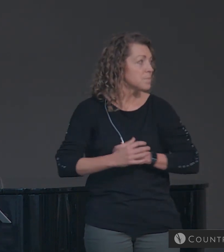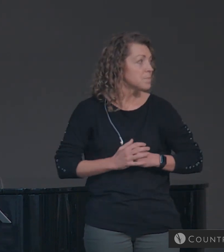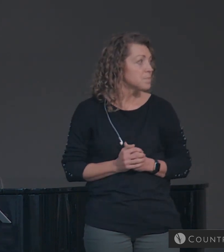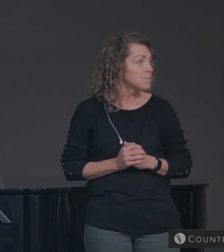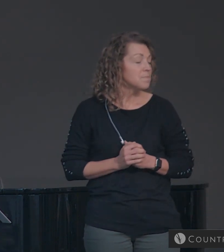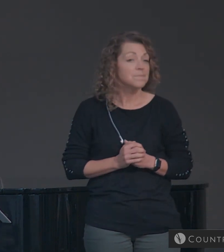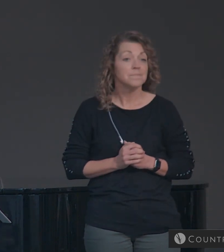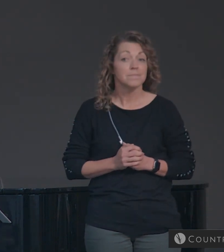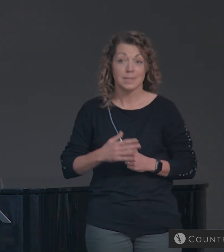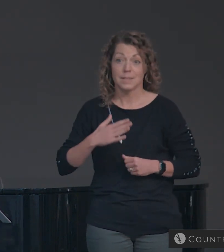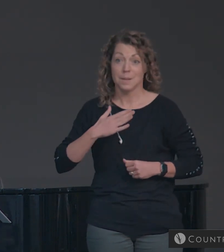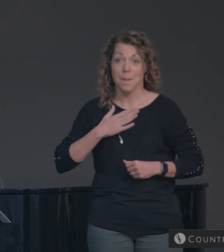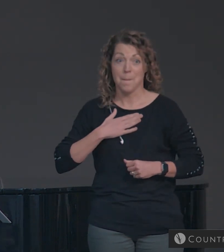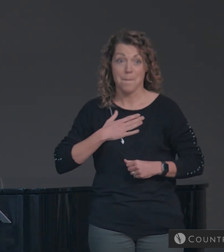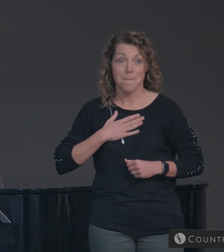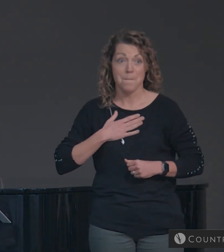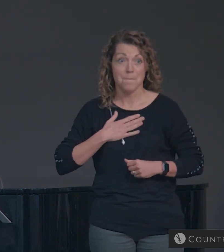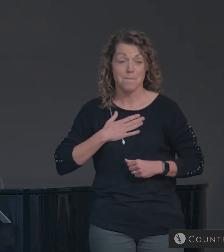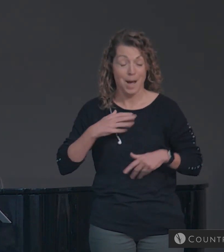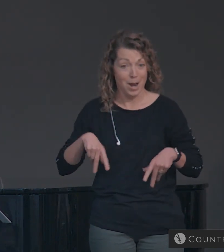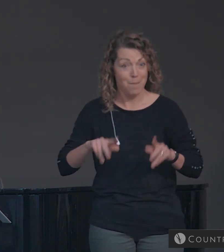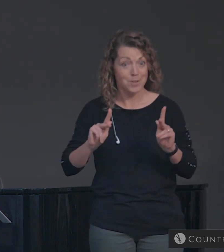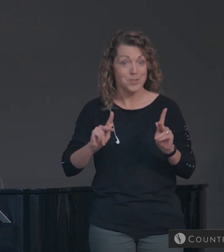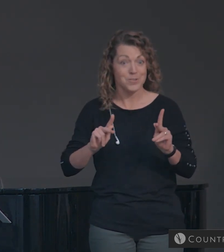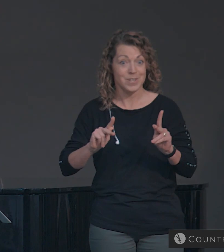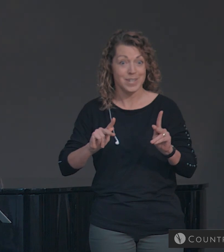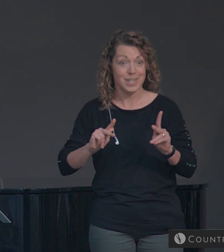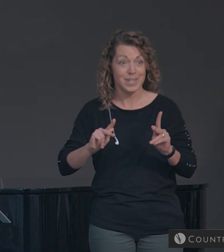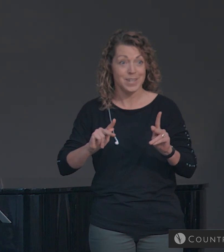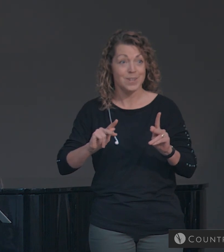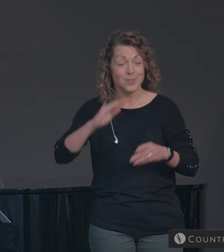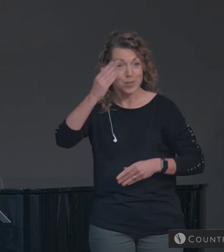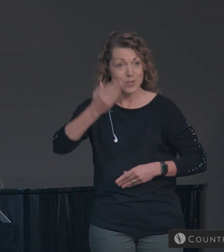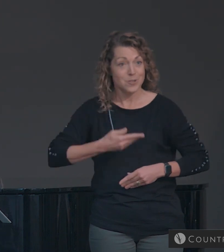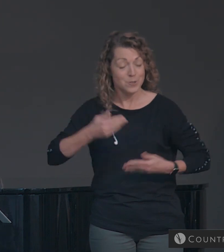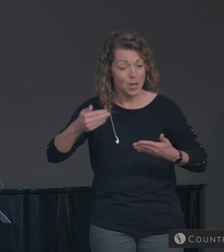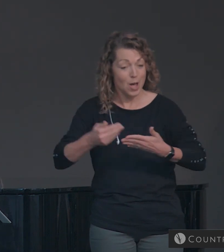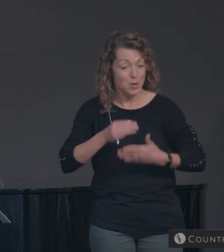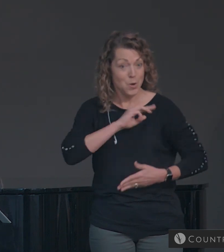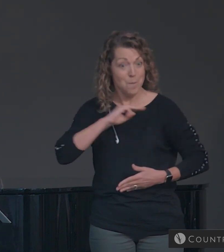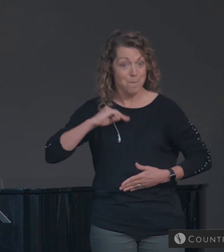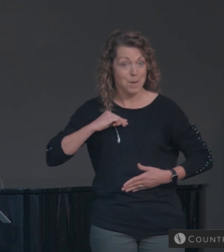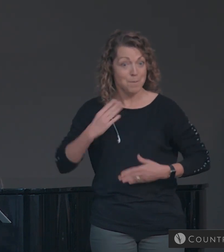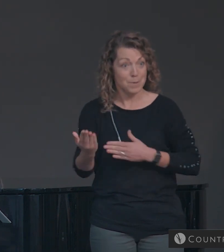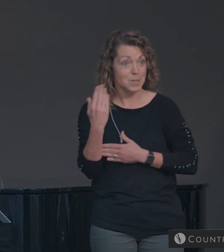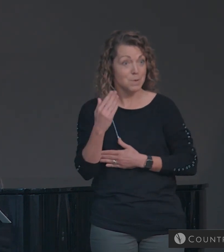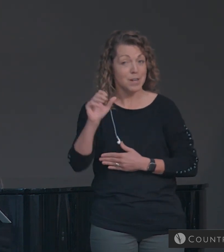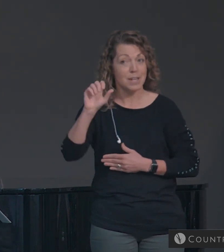It's my privilege to introduce a new member to you this morning, Seth Hoskins.